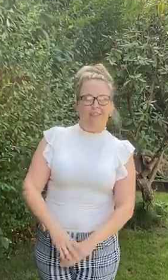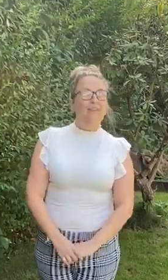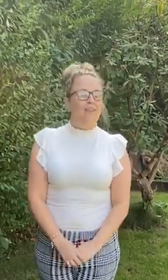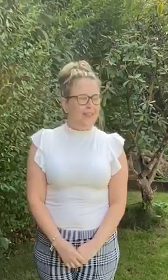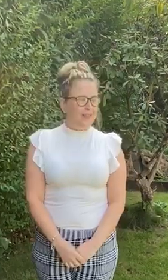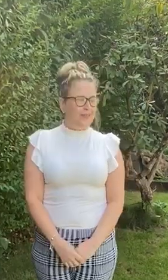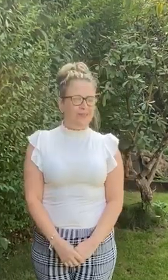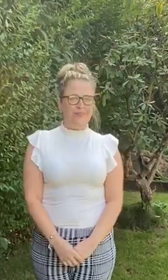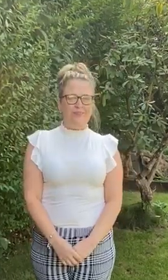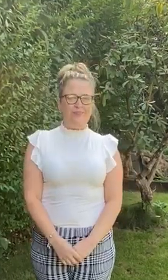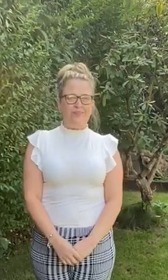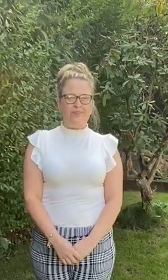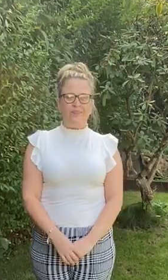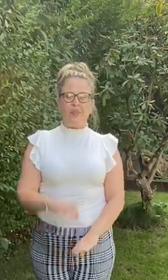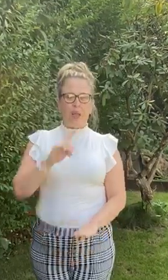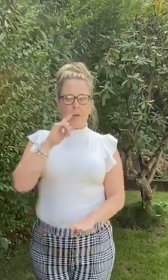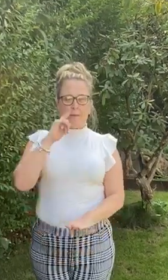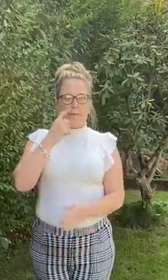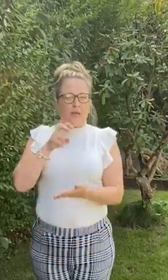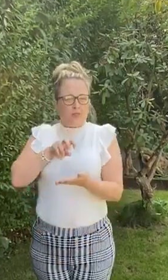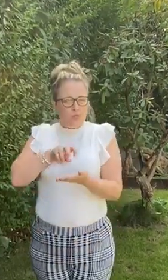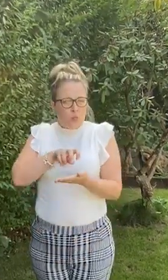On went the mouse through the deep dark wood.